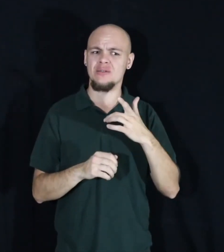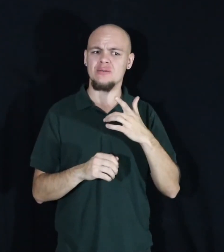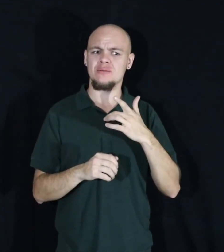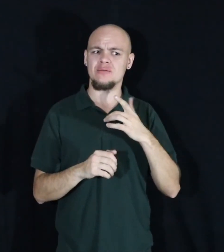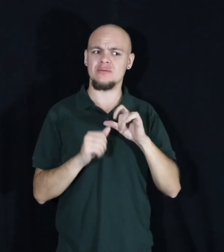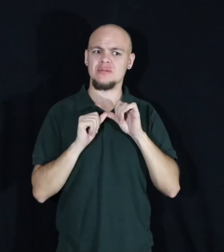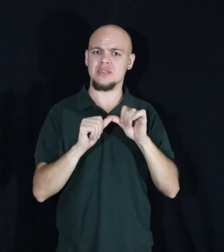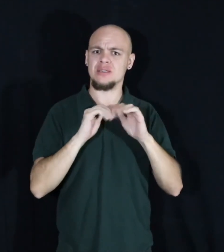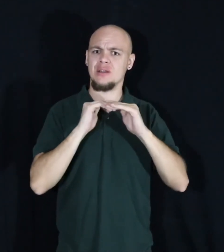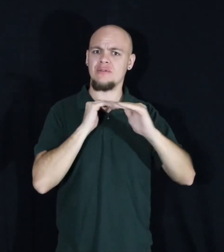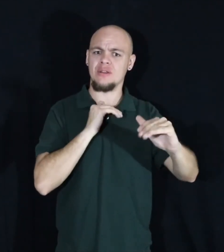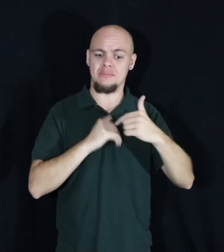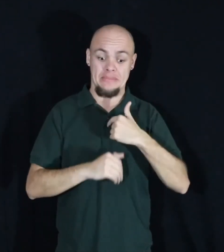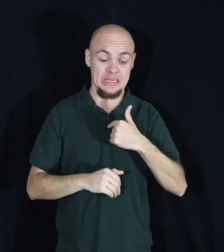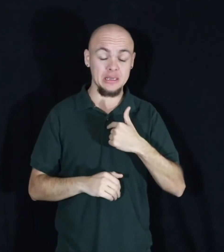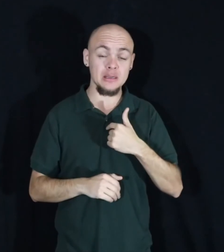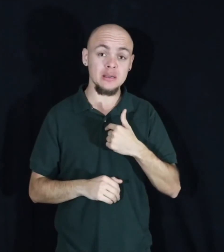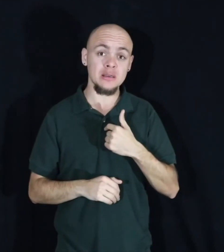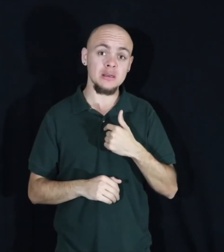For me?